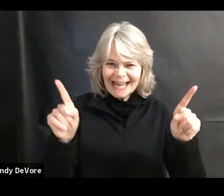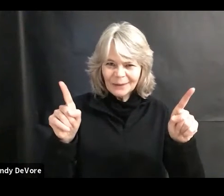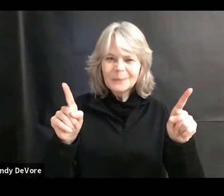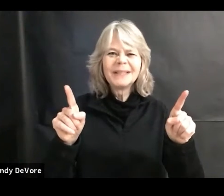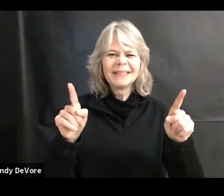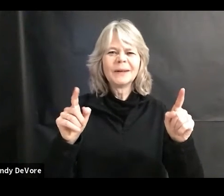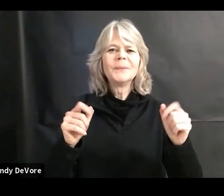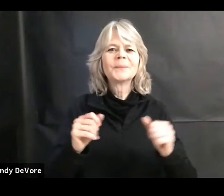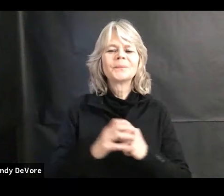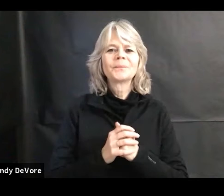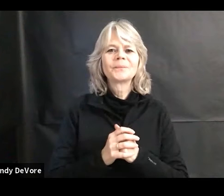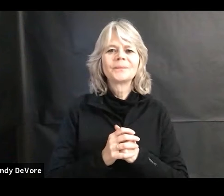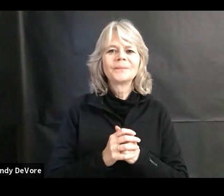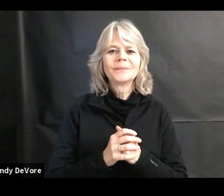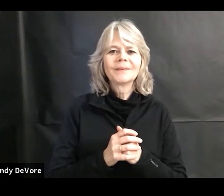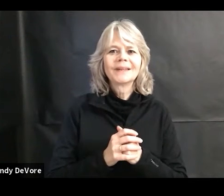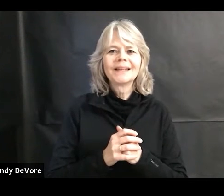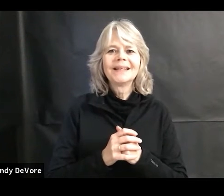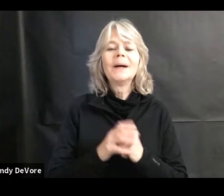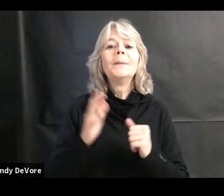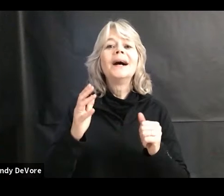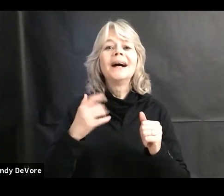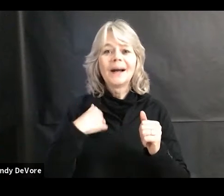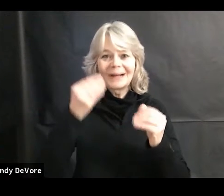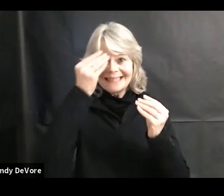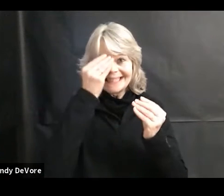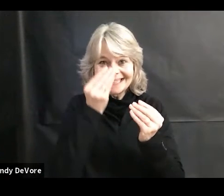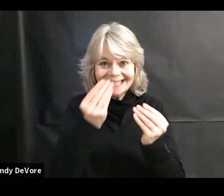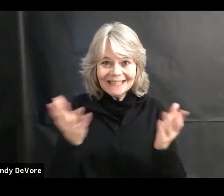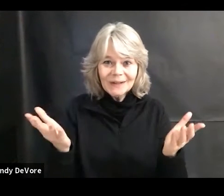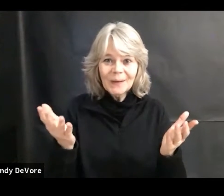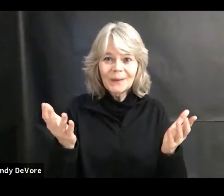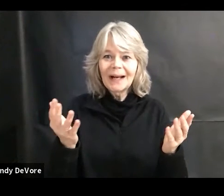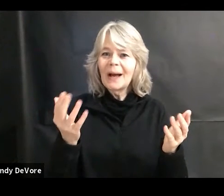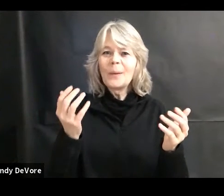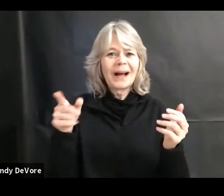online, but I want everybody, I want as many people to know about it as can.